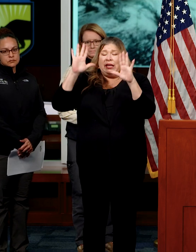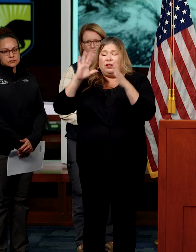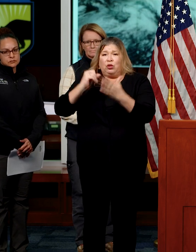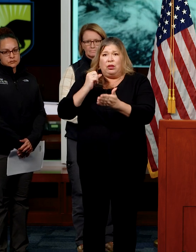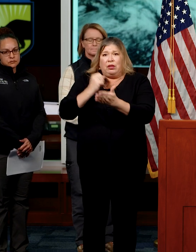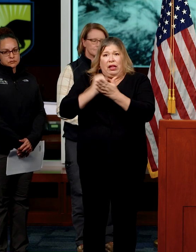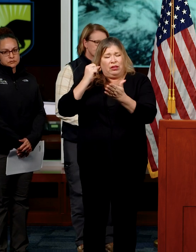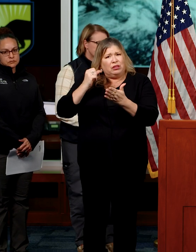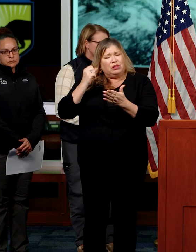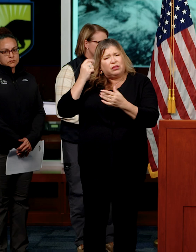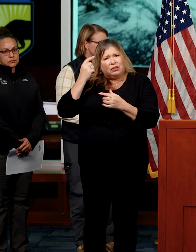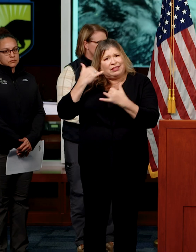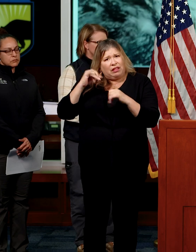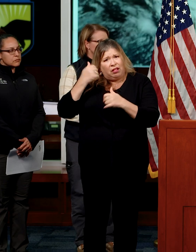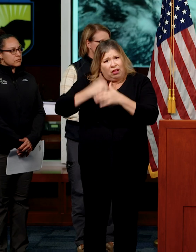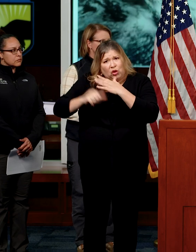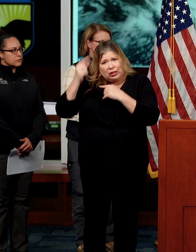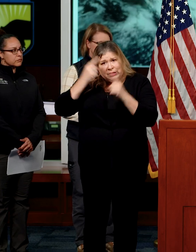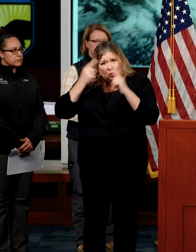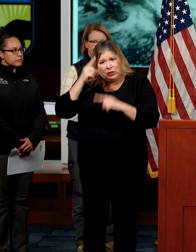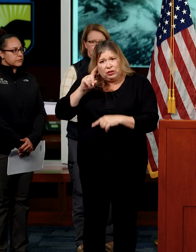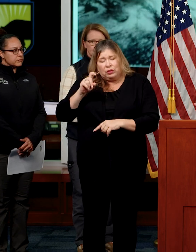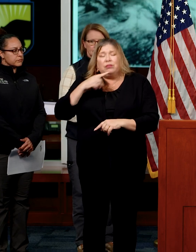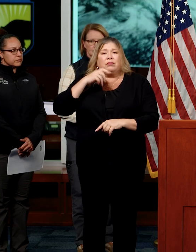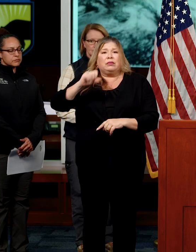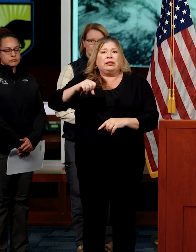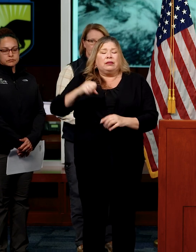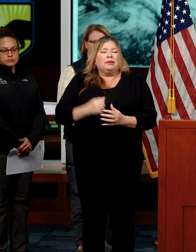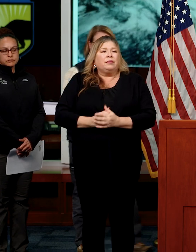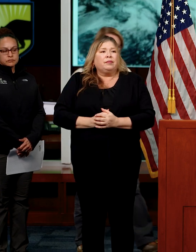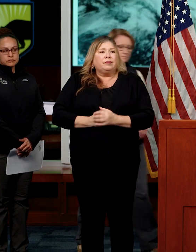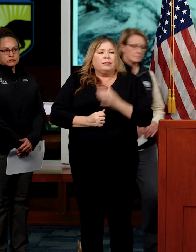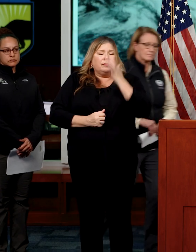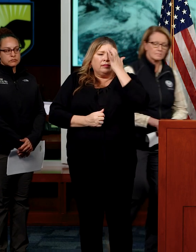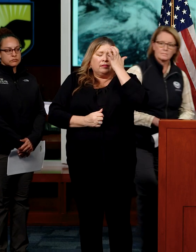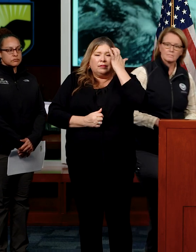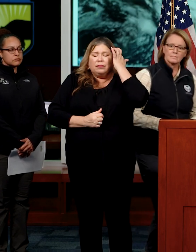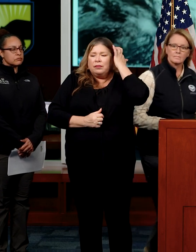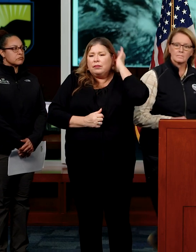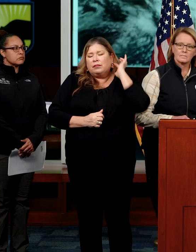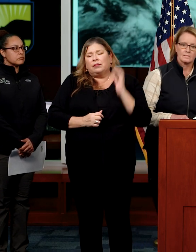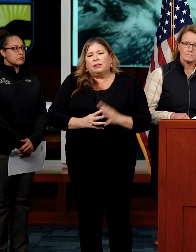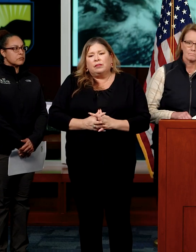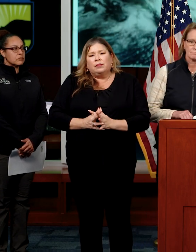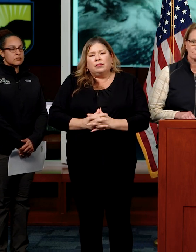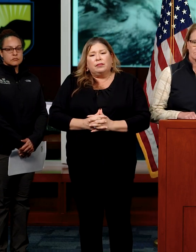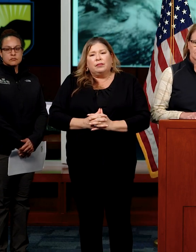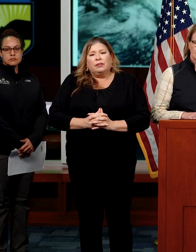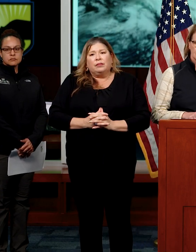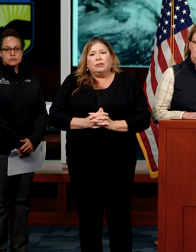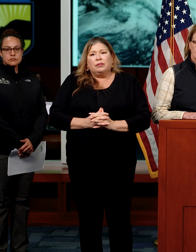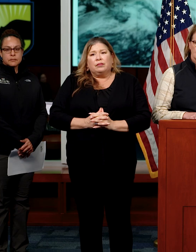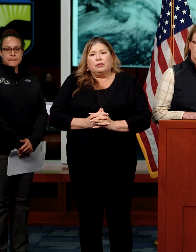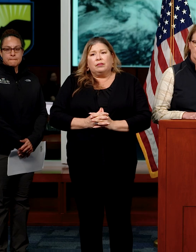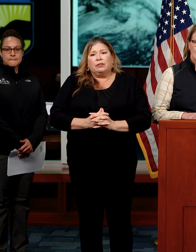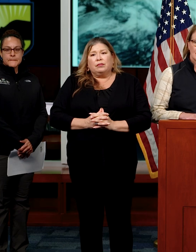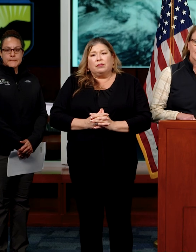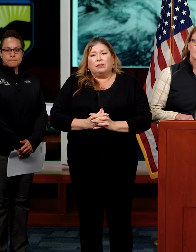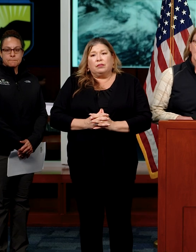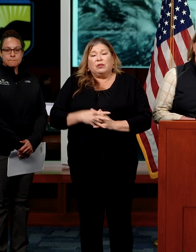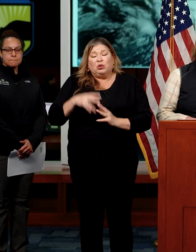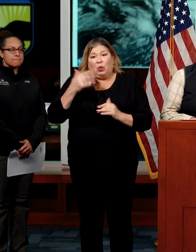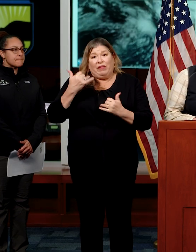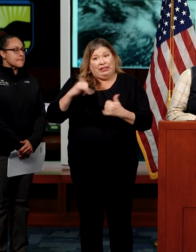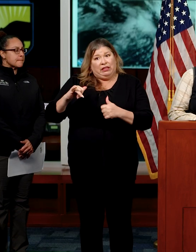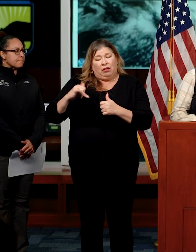under consideration or? That's correct. Okay. If, yeah. Yes. Okay, so that request